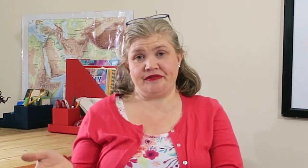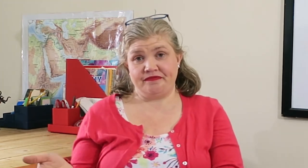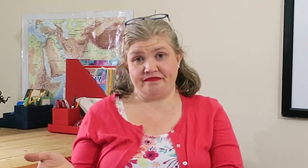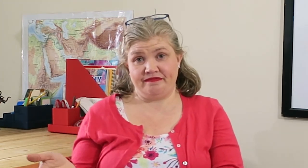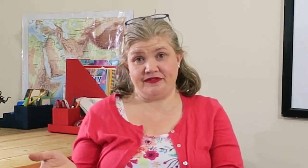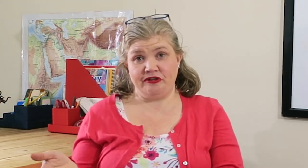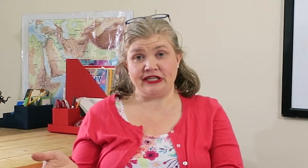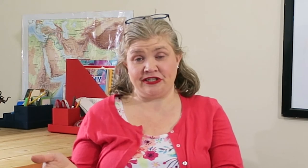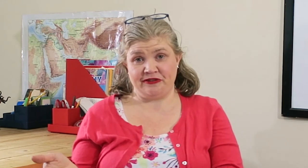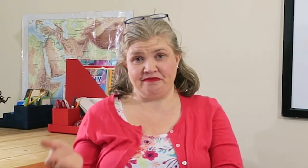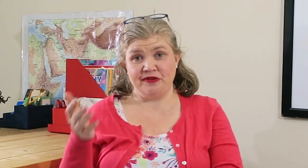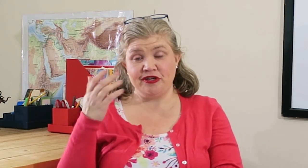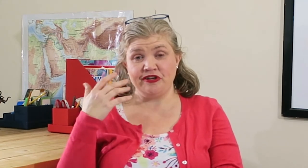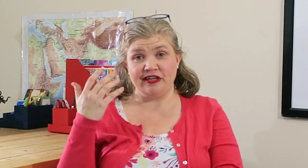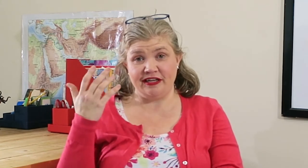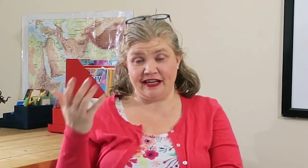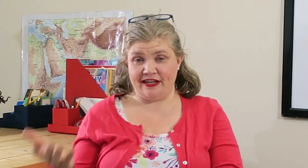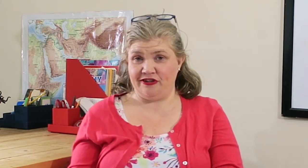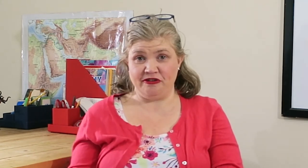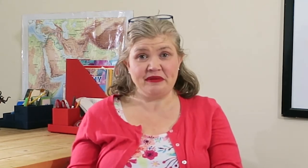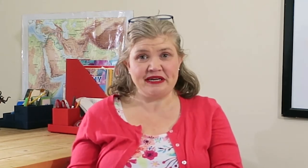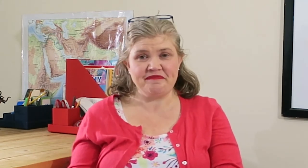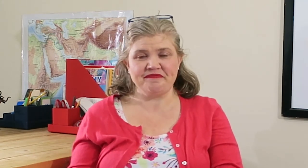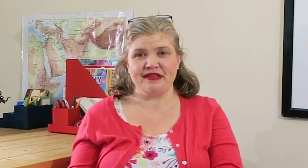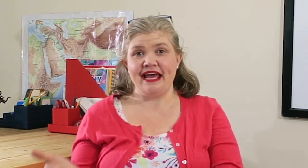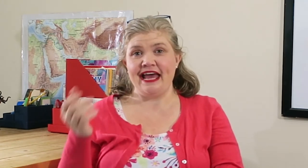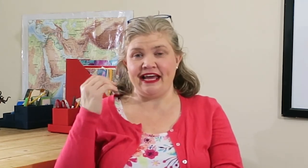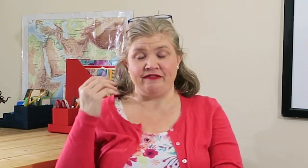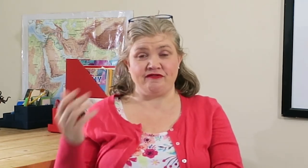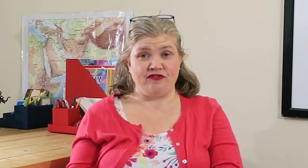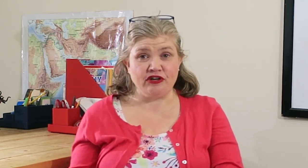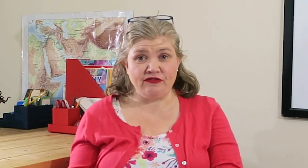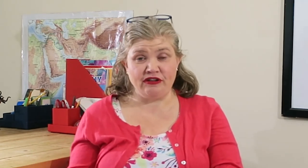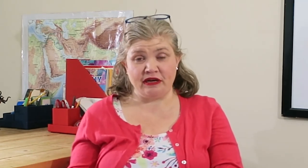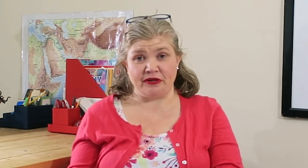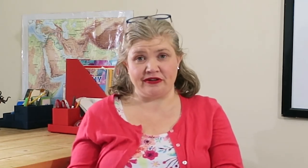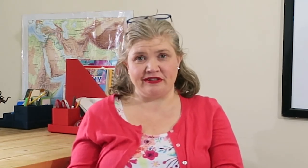Because you guys know, you're the mom and if you're falling apart,